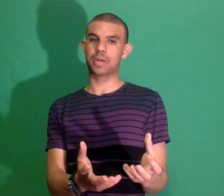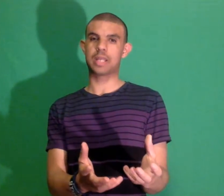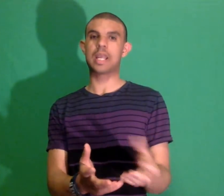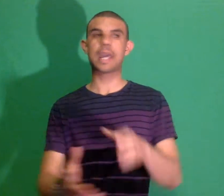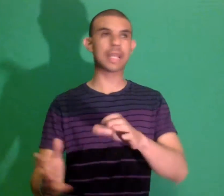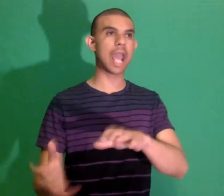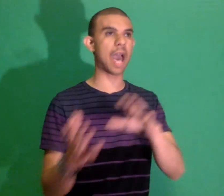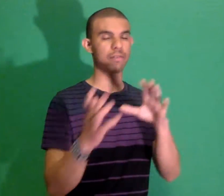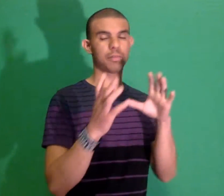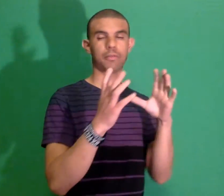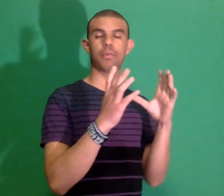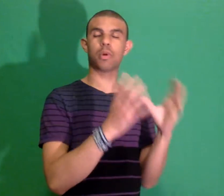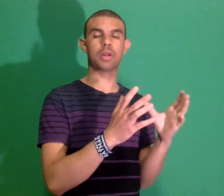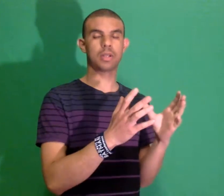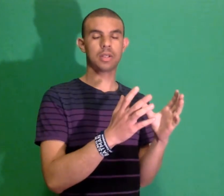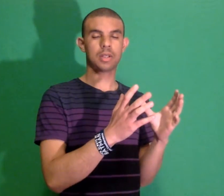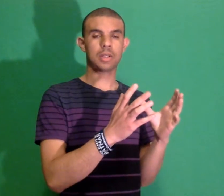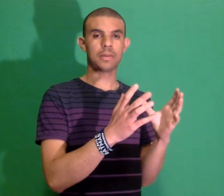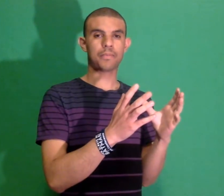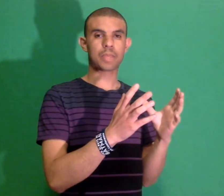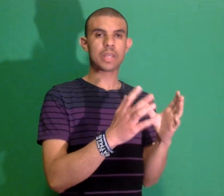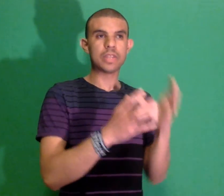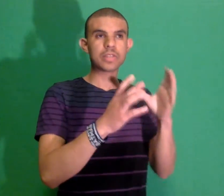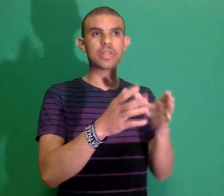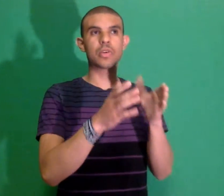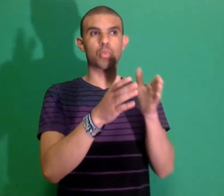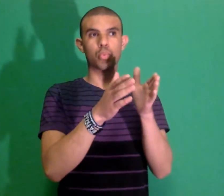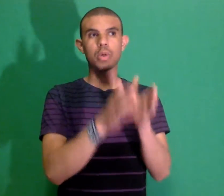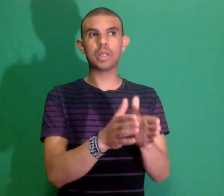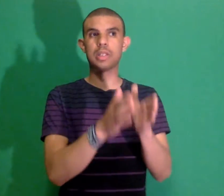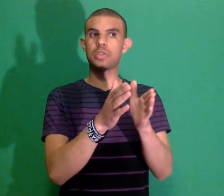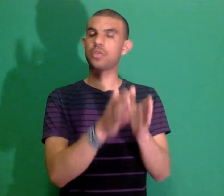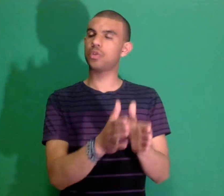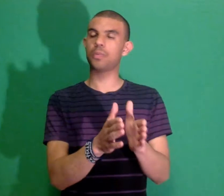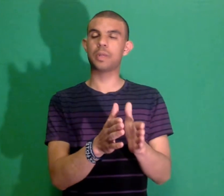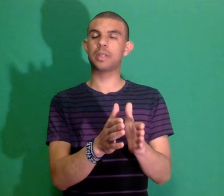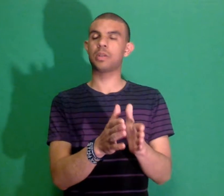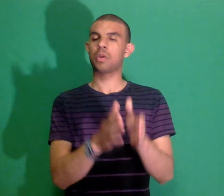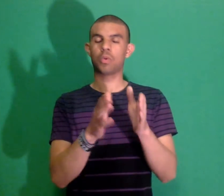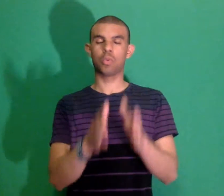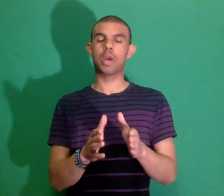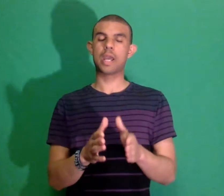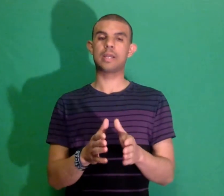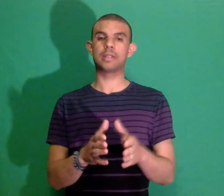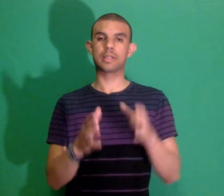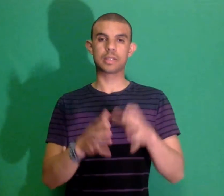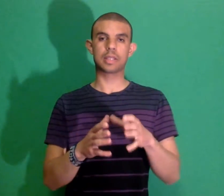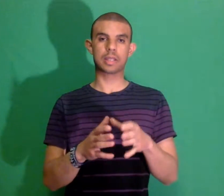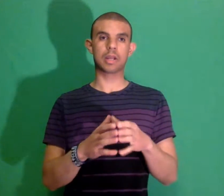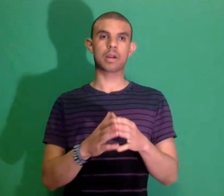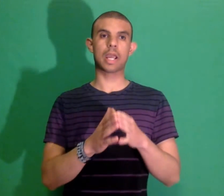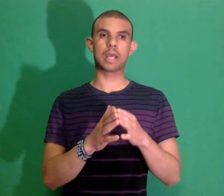and they haven't before this is a really stupid way to sit there and